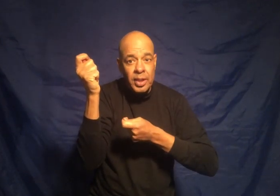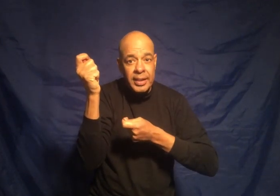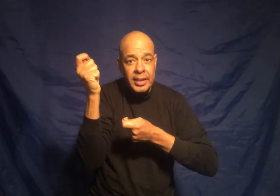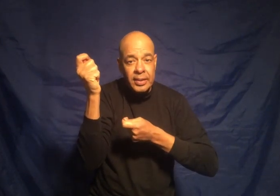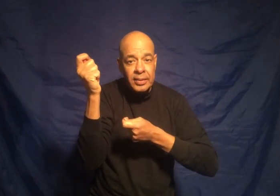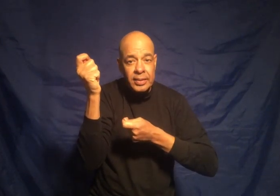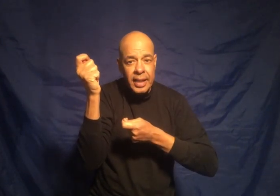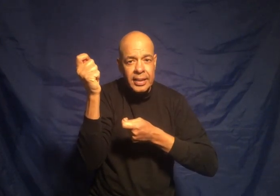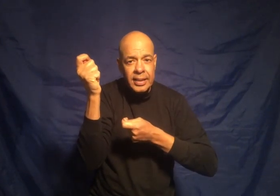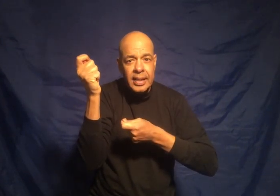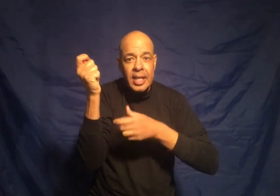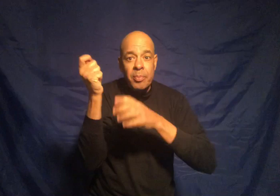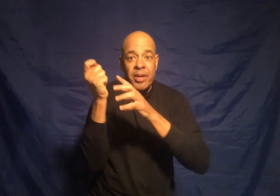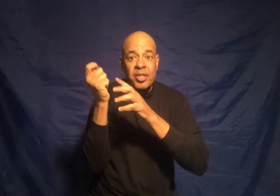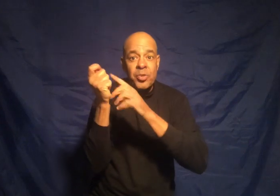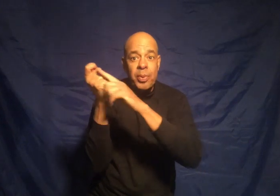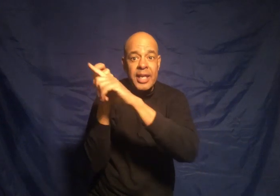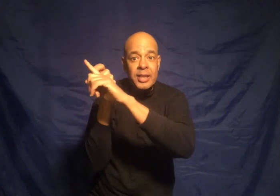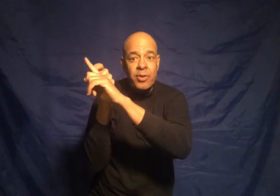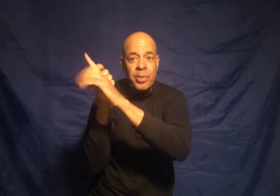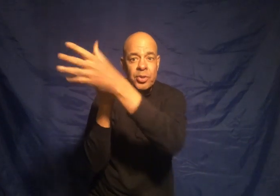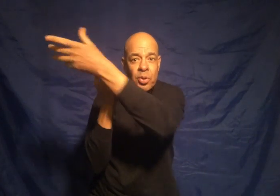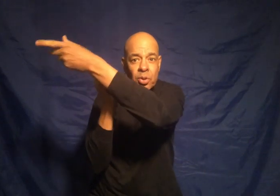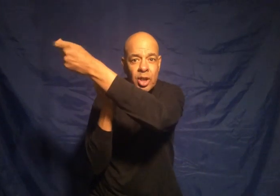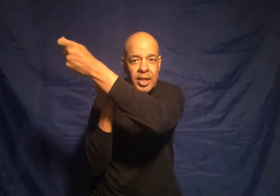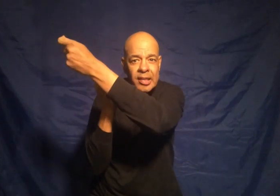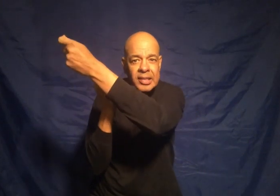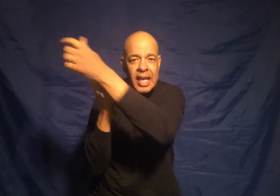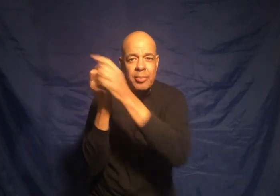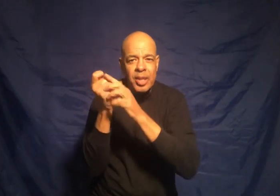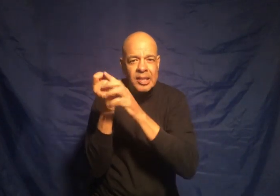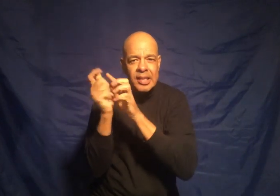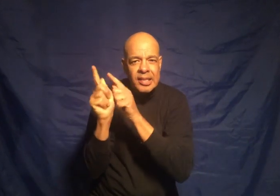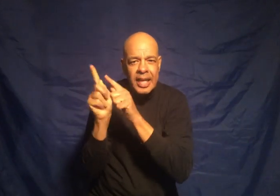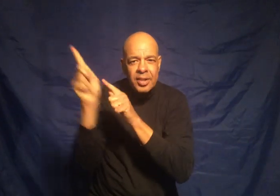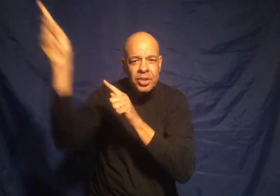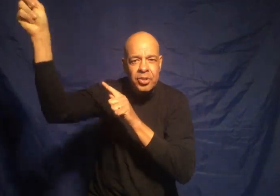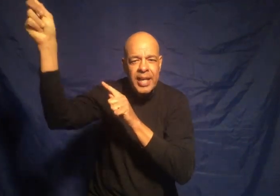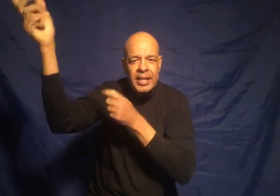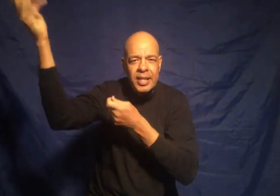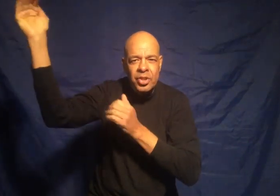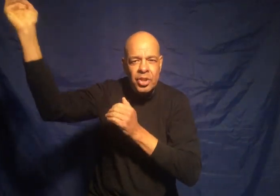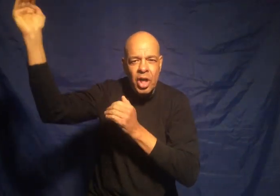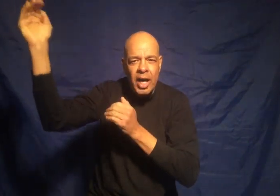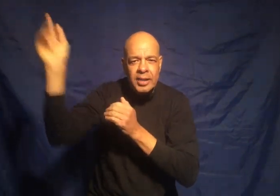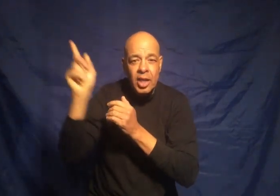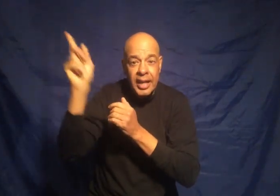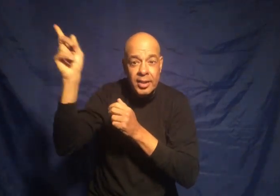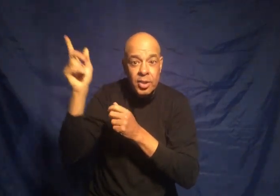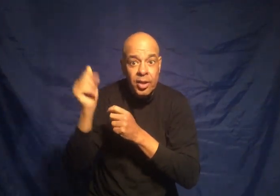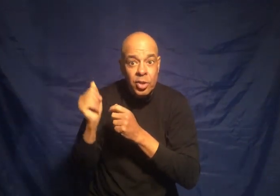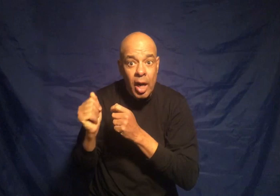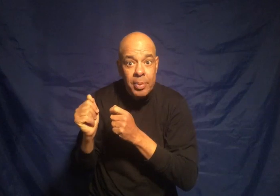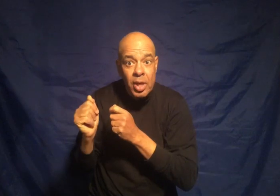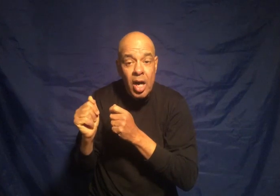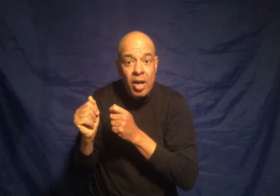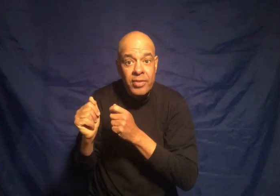on here okay but there is plenty for me to hold on on this side because this side is straight and it's taut connected to the top of the